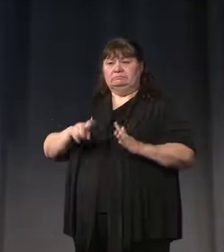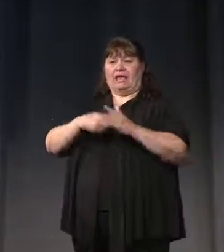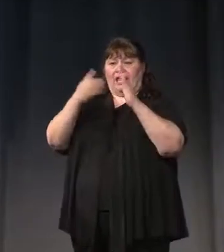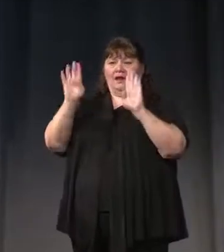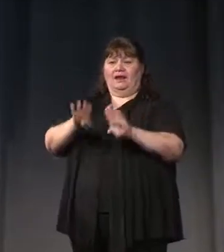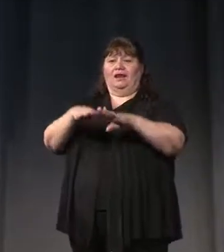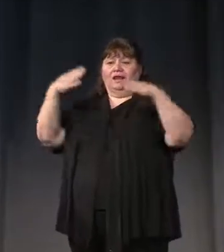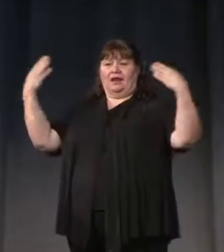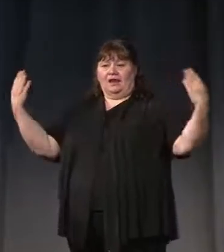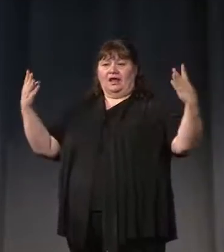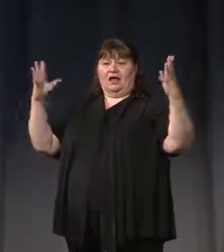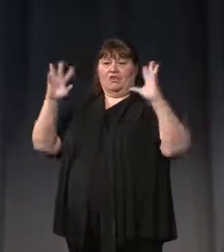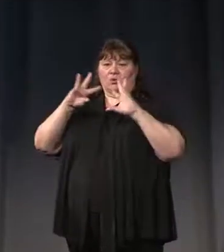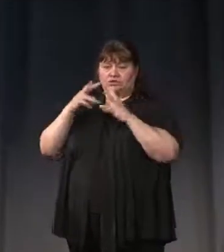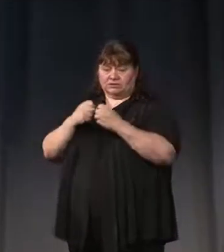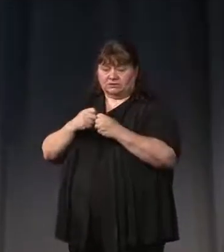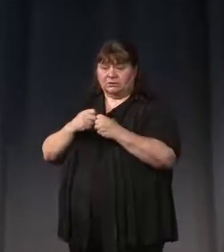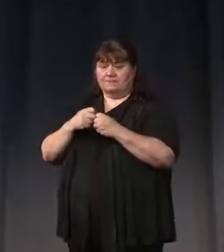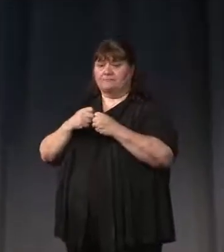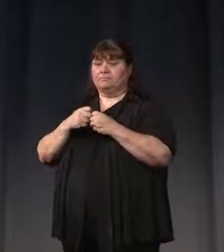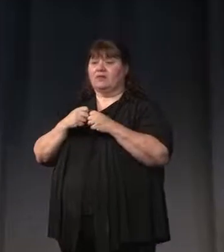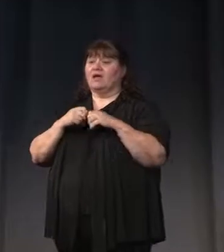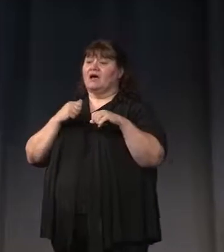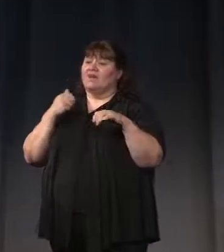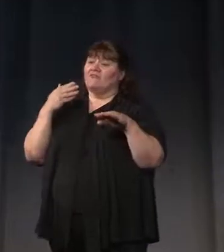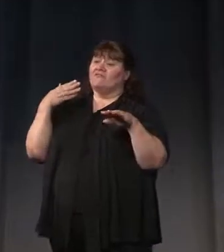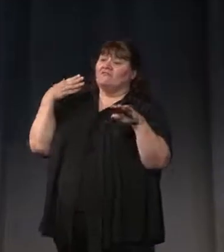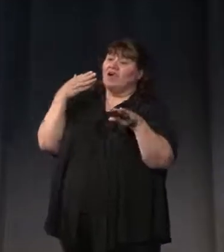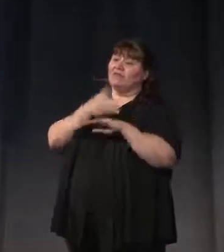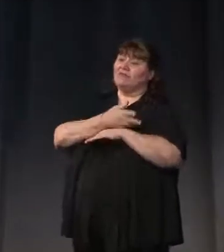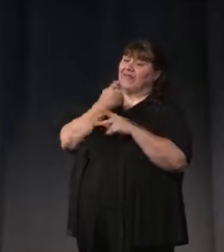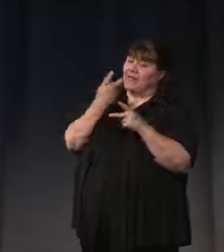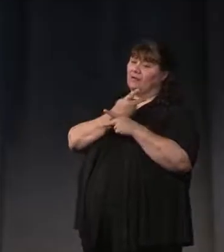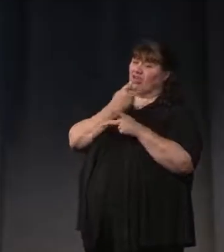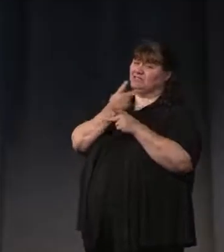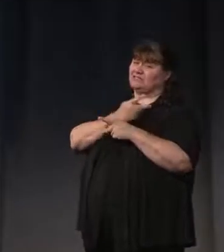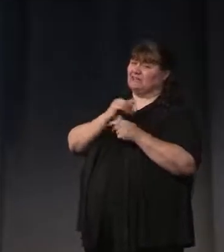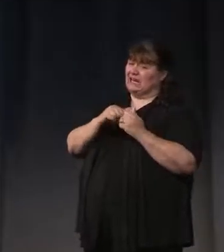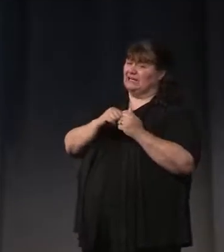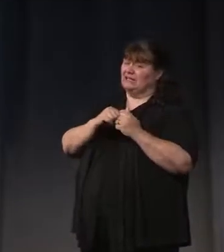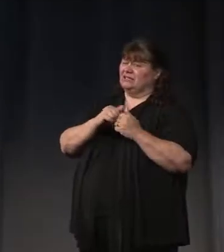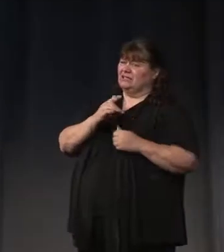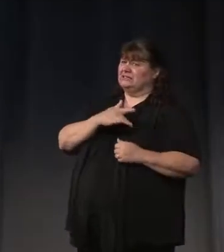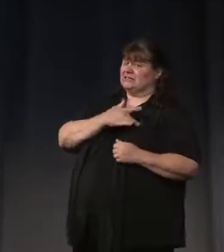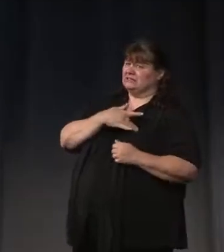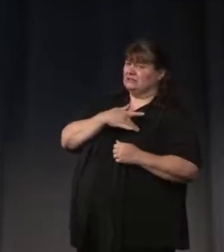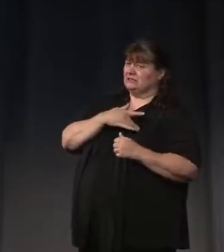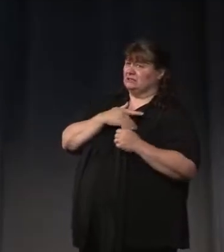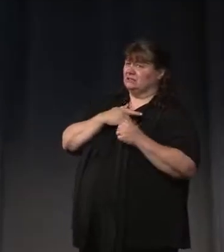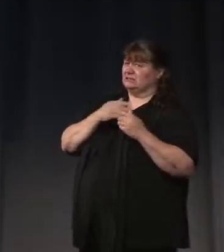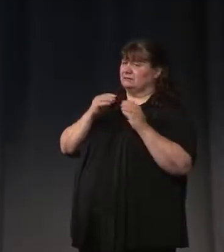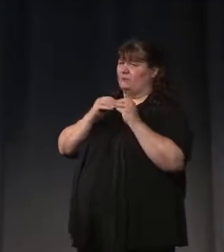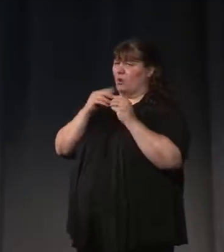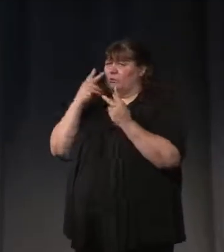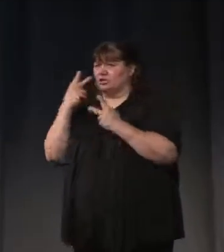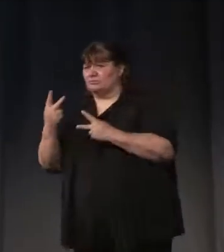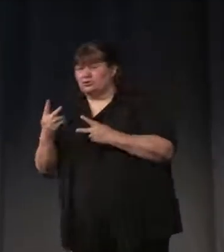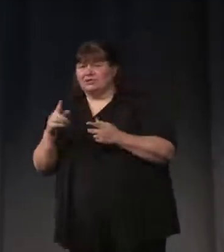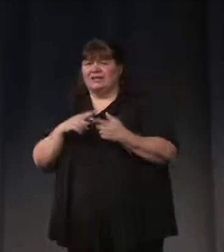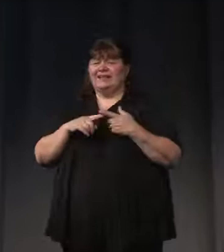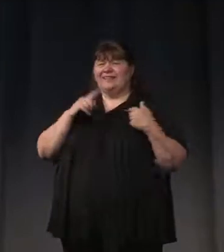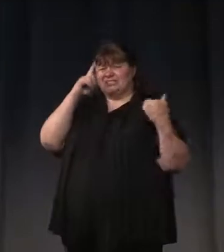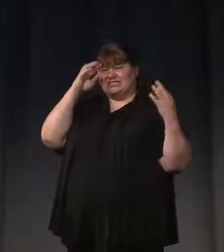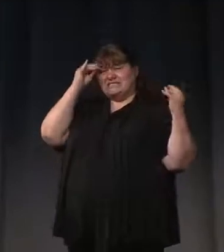symposium, following the empiricist view that sensing precedes perception, but as she moved down the road of